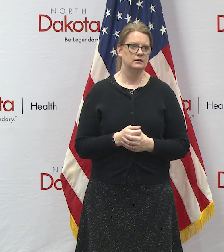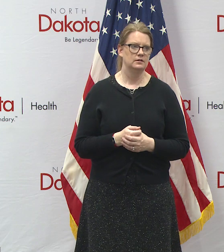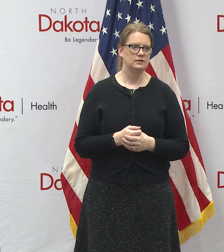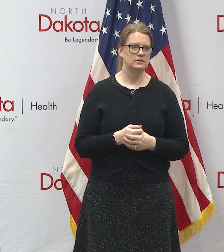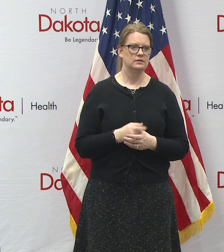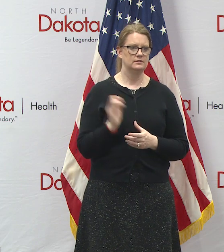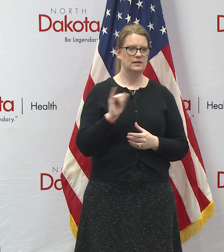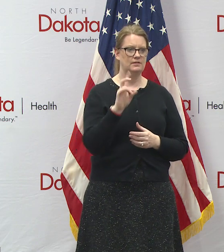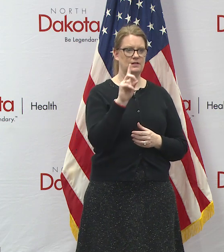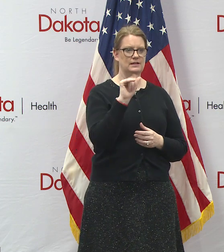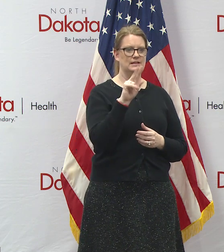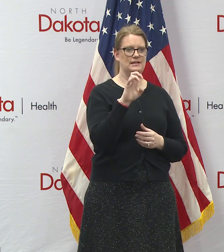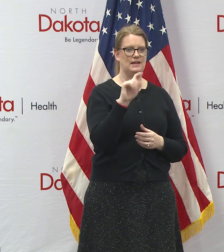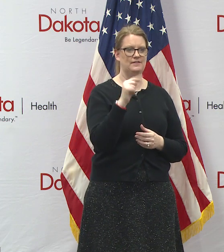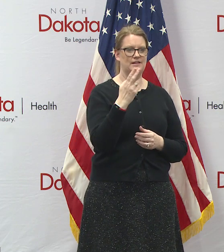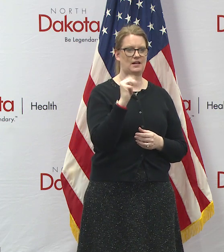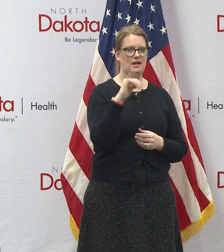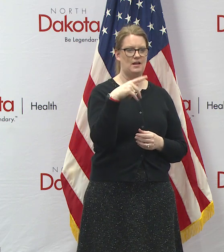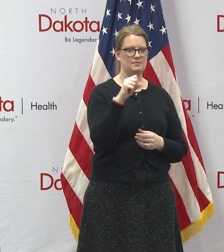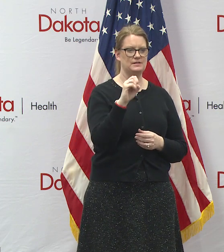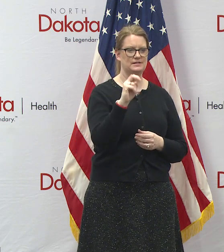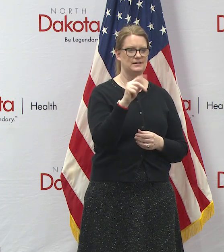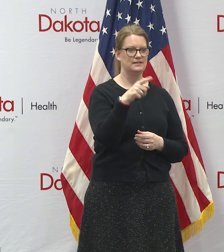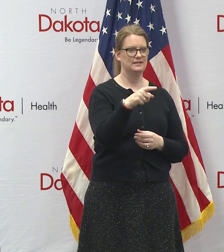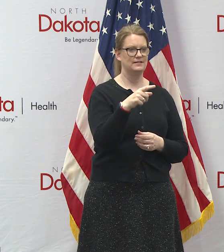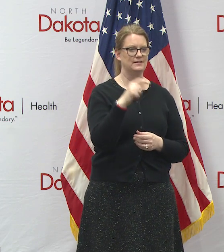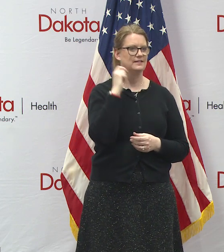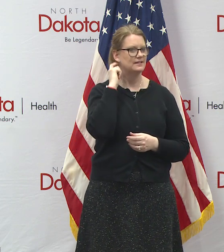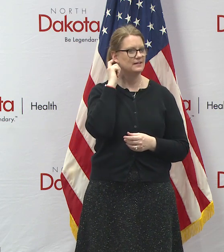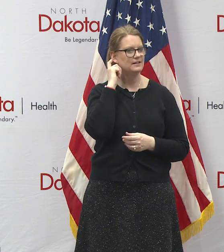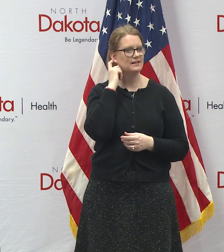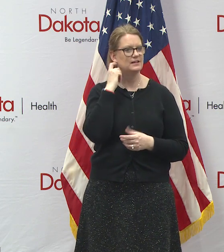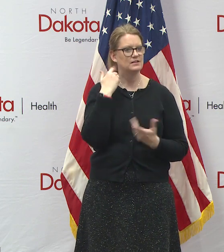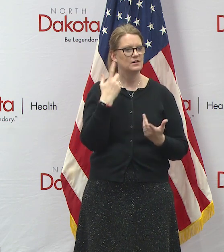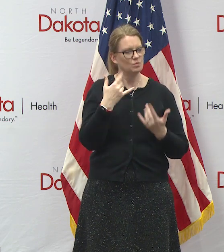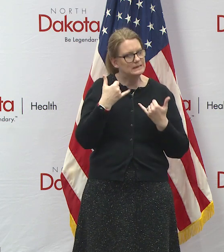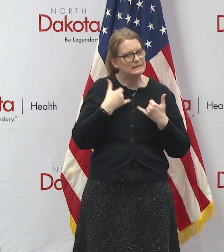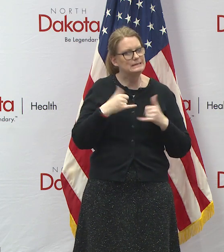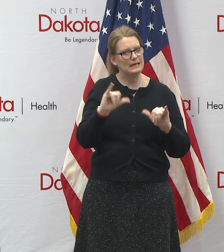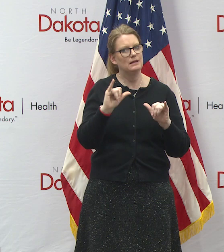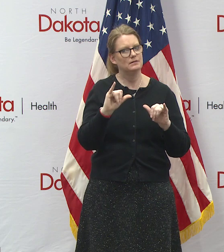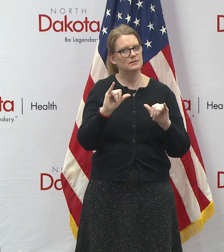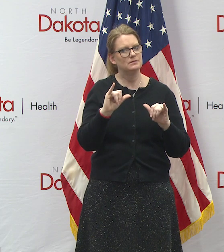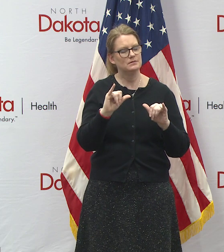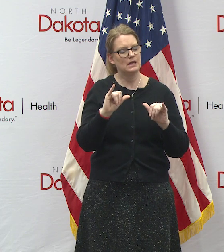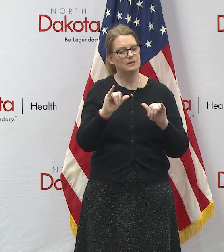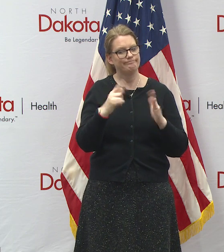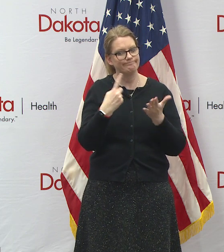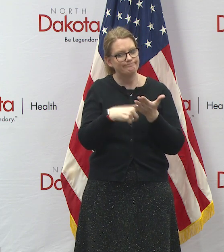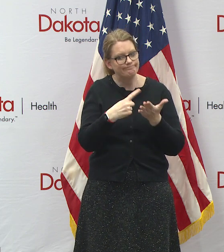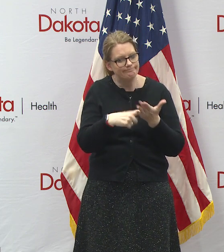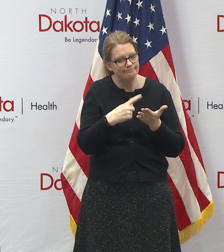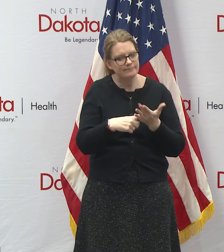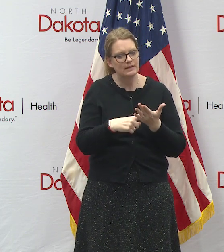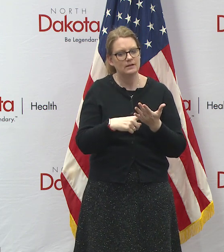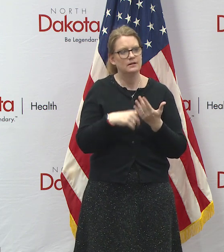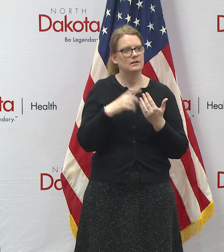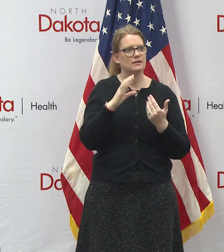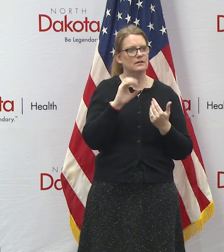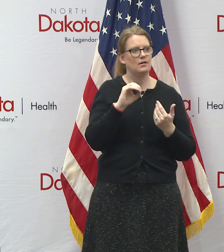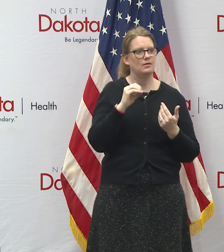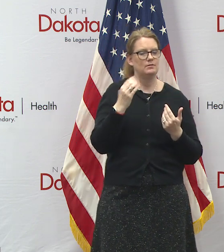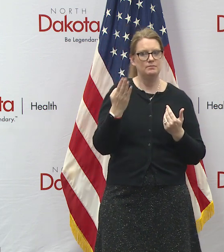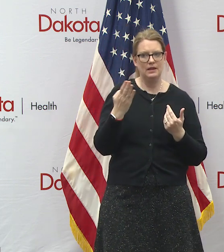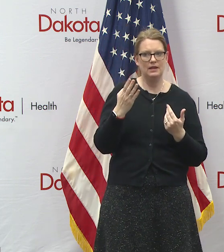dave thompson this is something we're looking at as you speak we'll we're looking for reports coming in from omb and what an